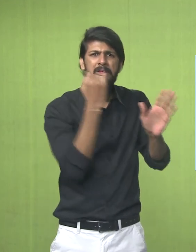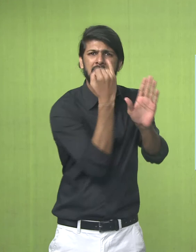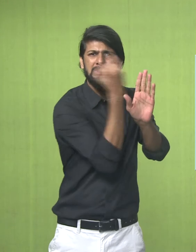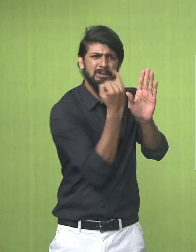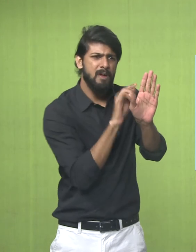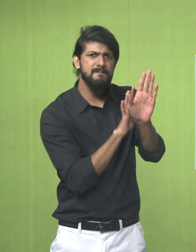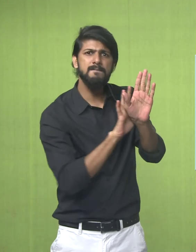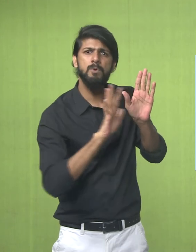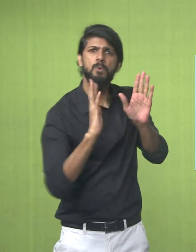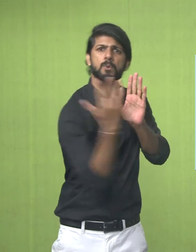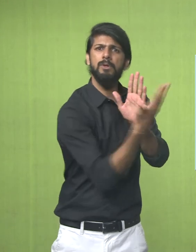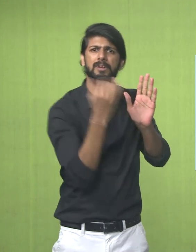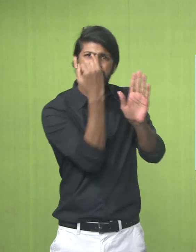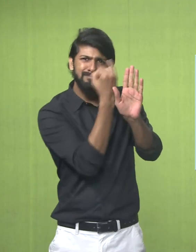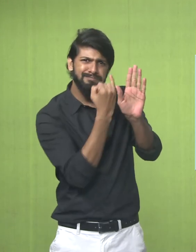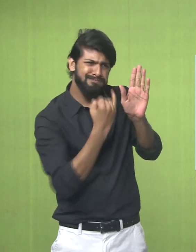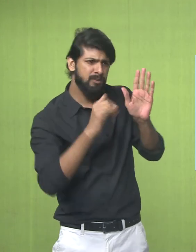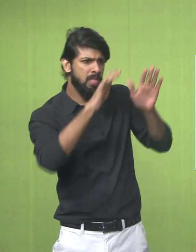has Black bands All around the bowl